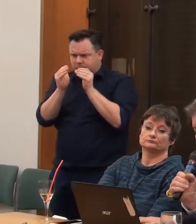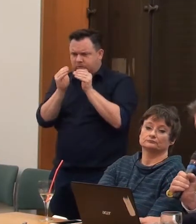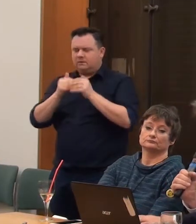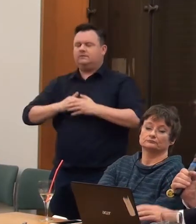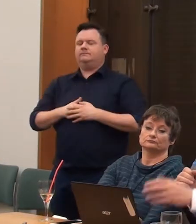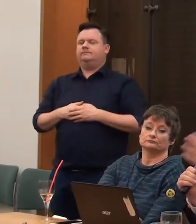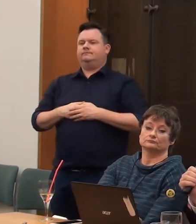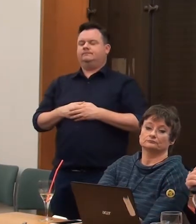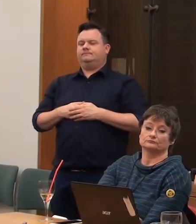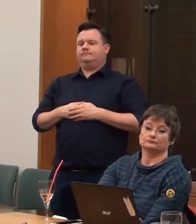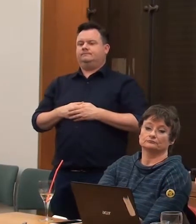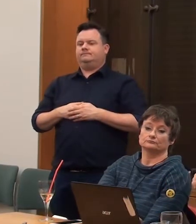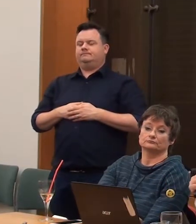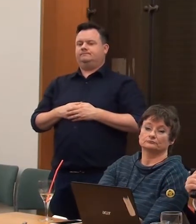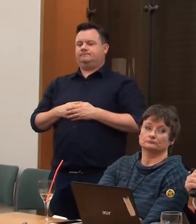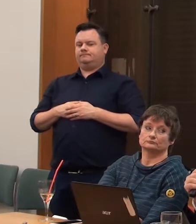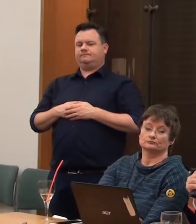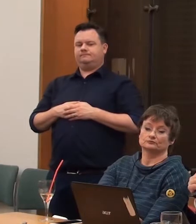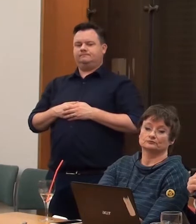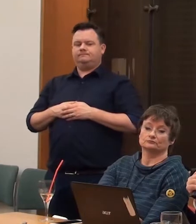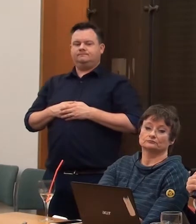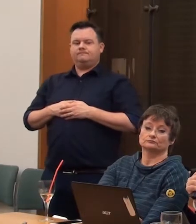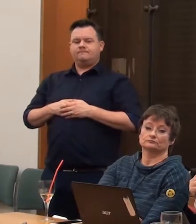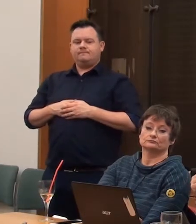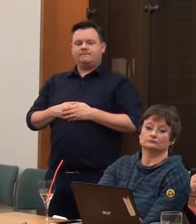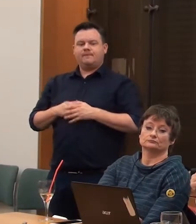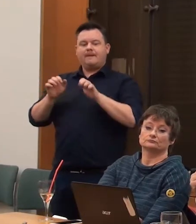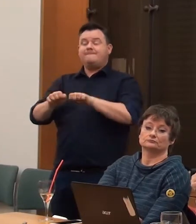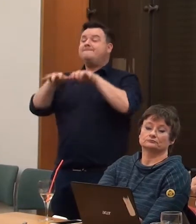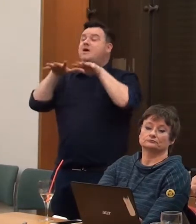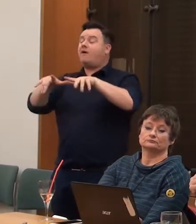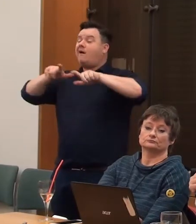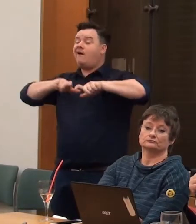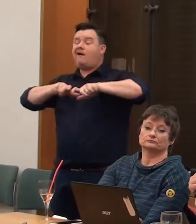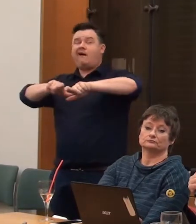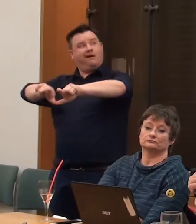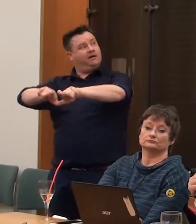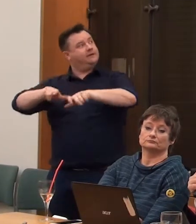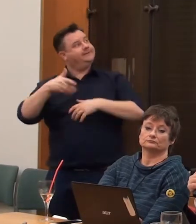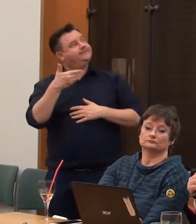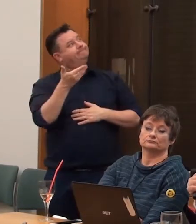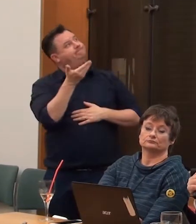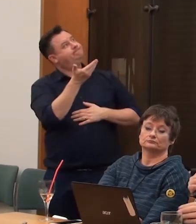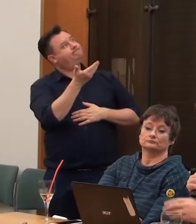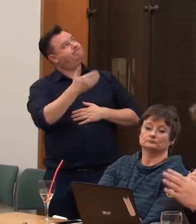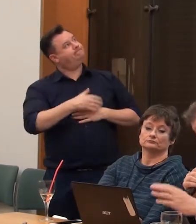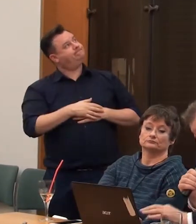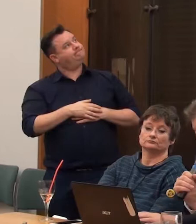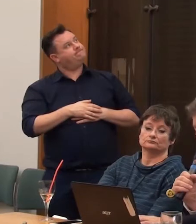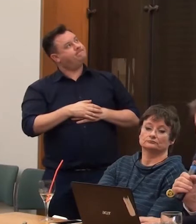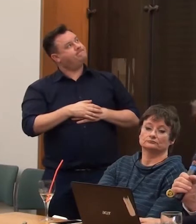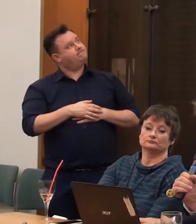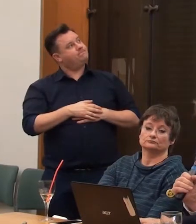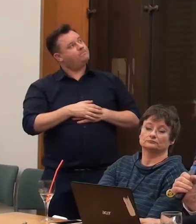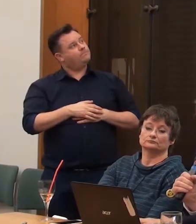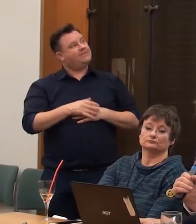The miracles went on. Here we have Tintoretto's Augustine, St. Augustine, healing for lame,